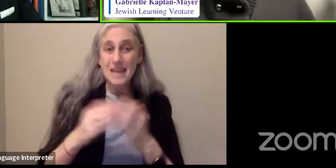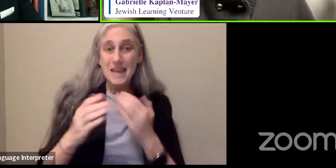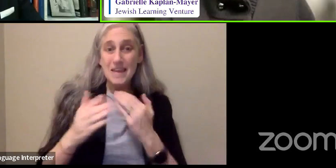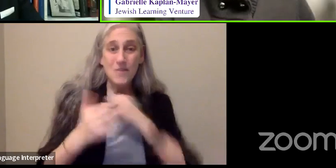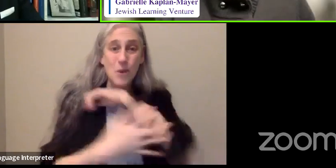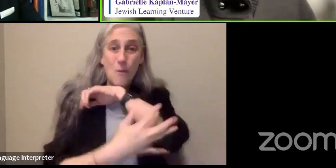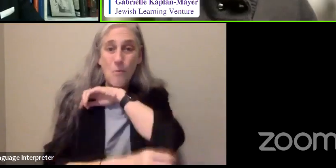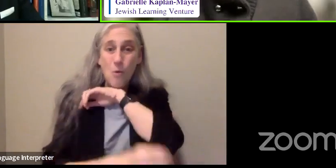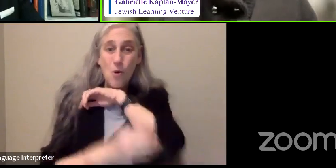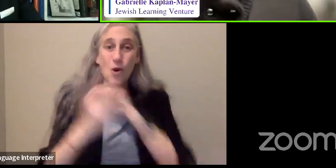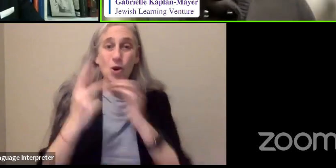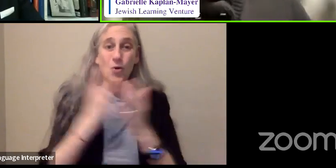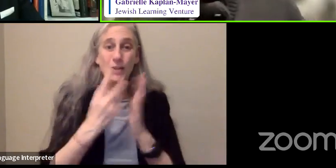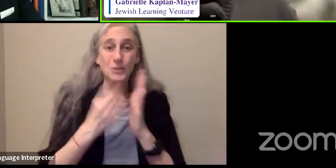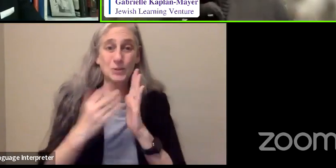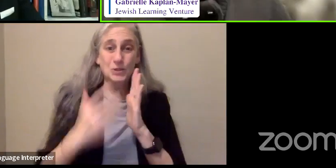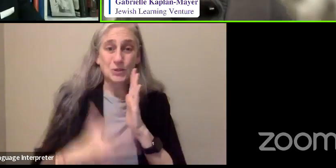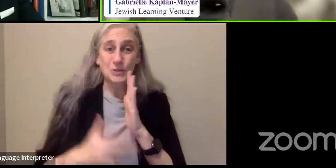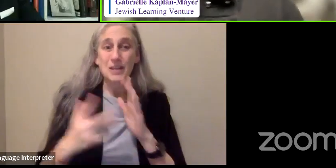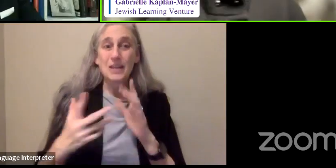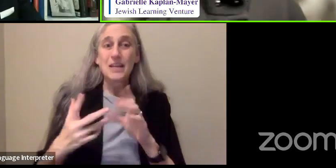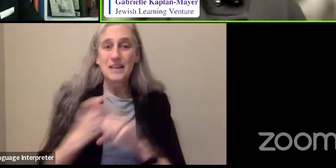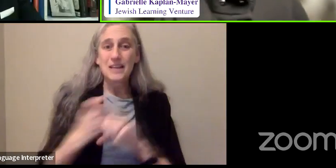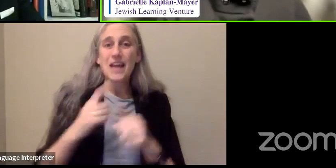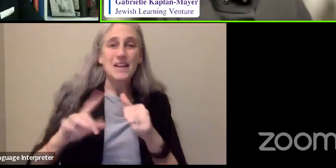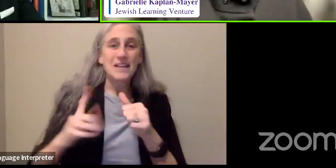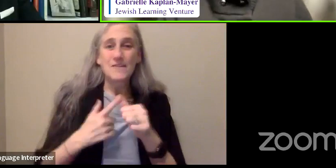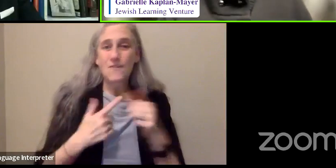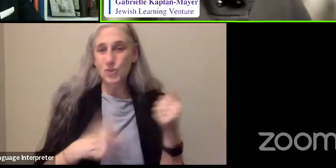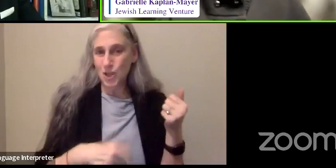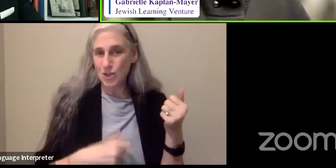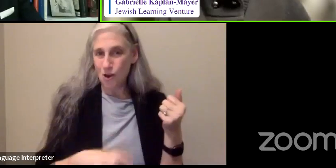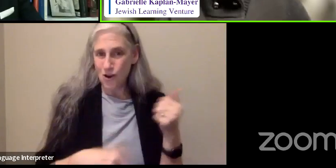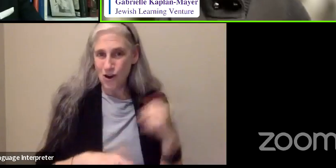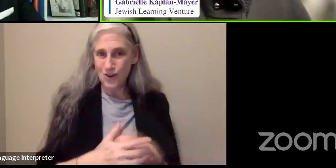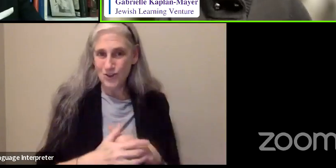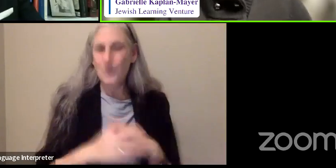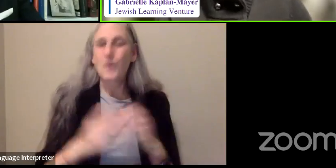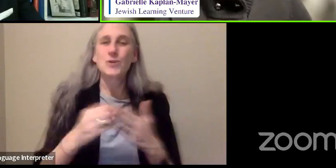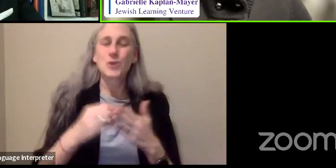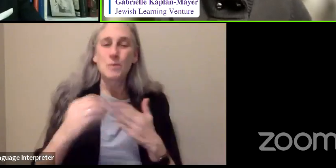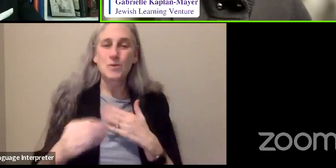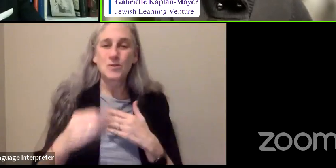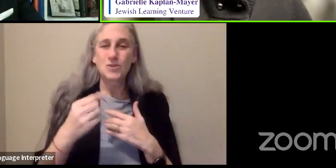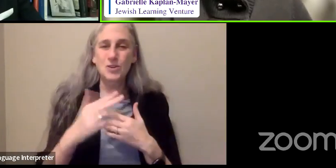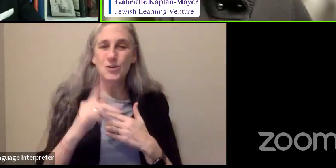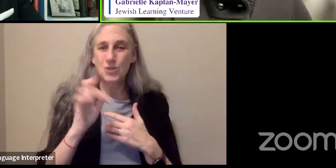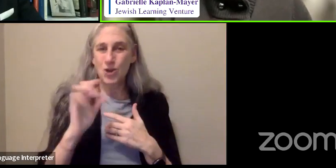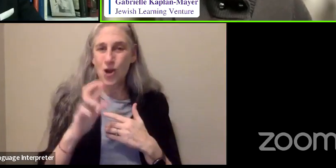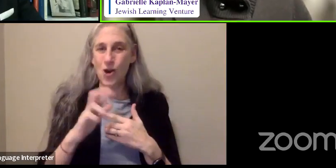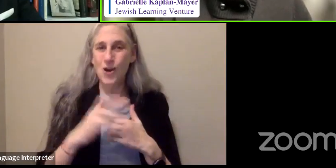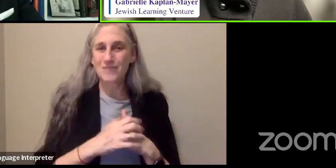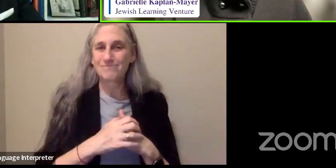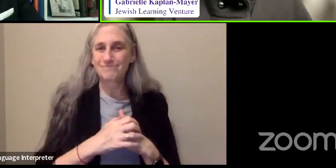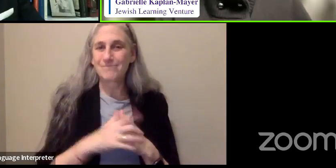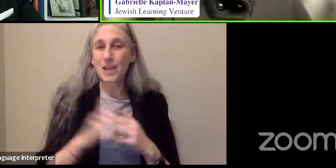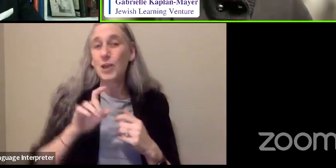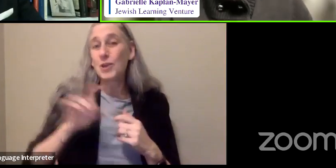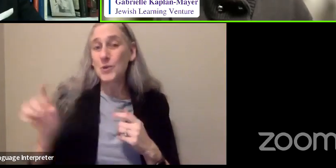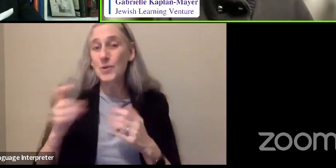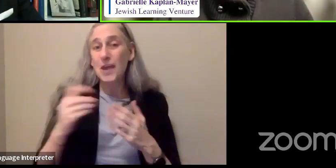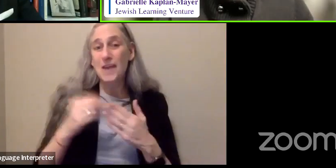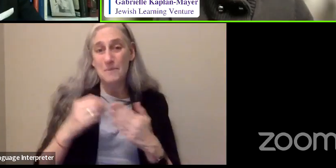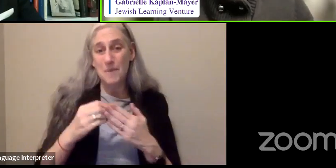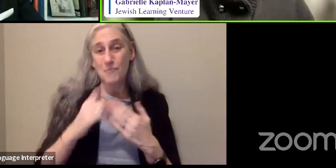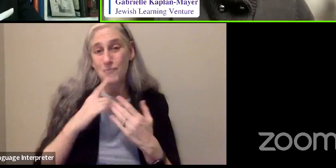graduate student yourself, to get his first guitar, or to purchase the guitar that he wanted. So that was quite an act of